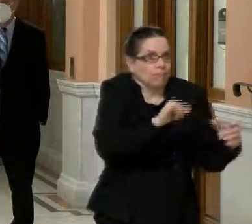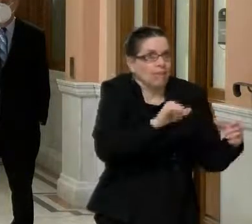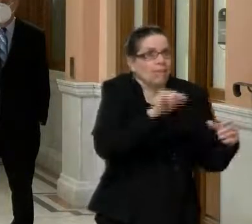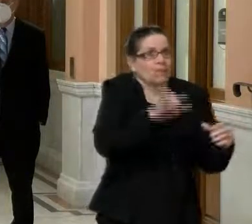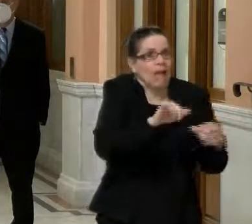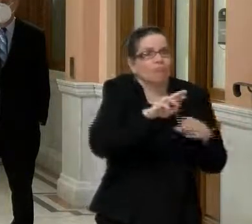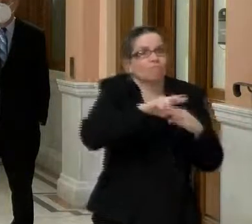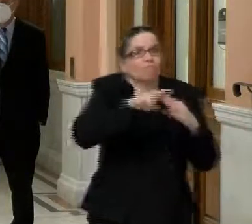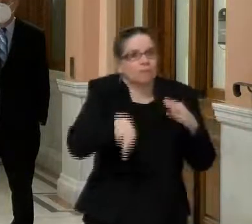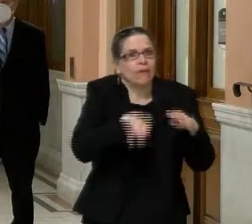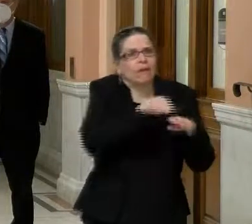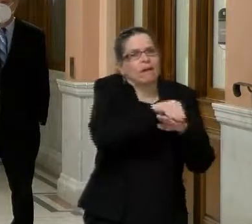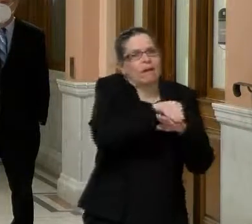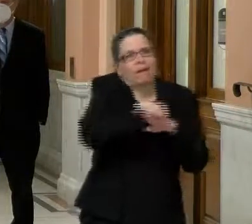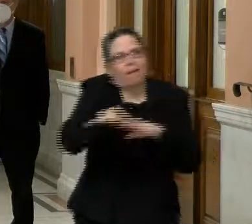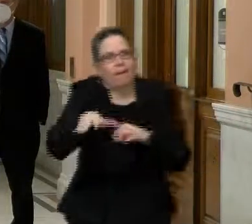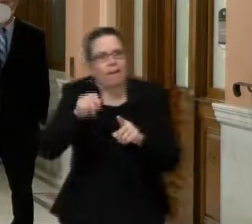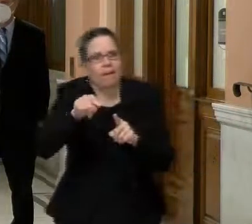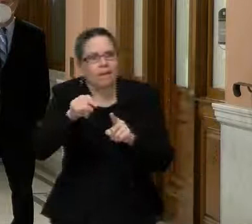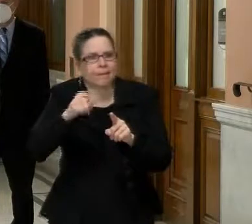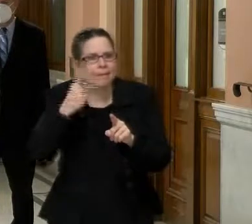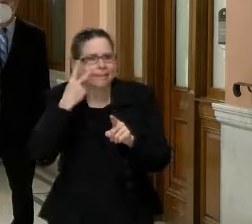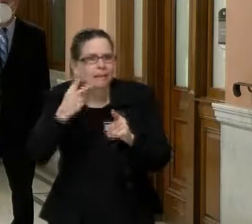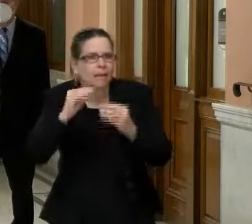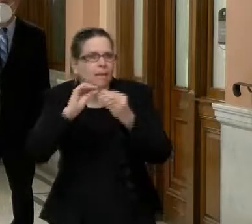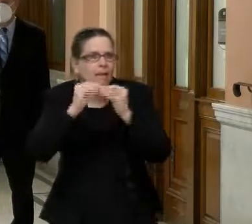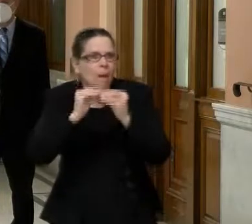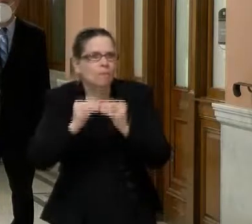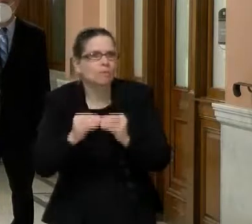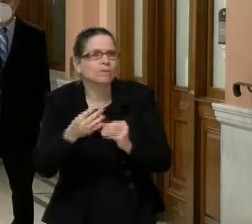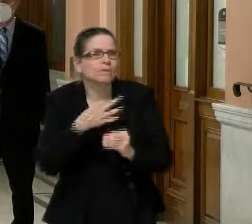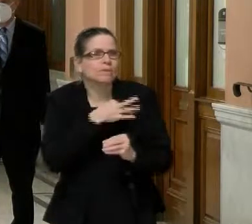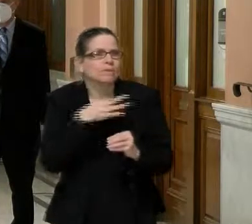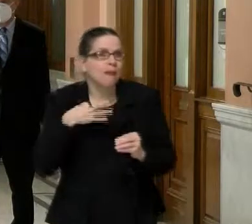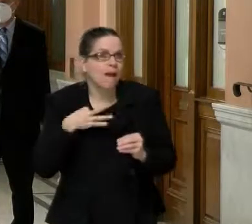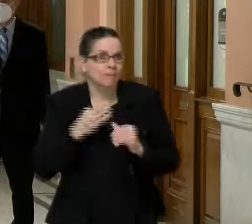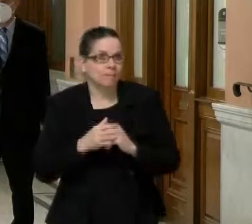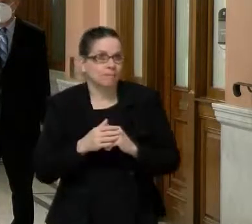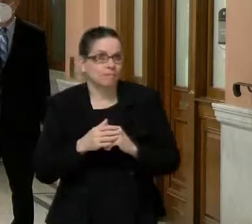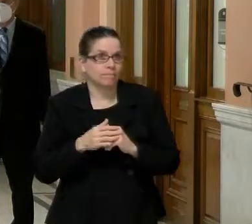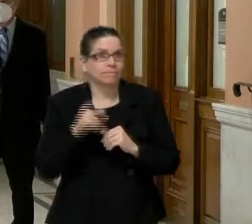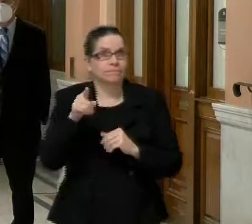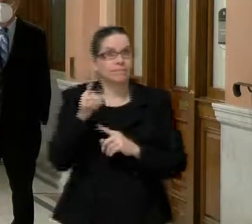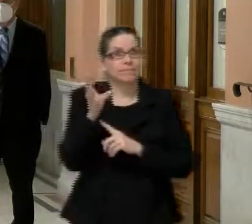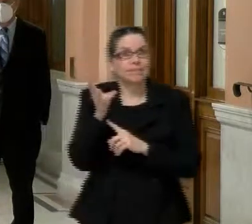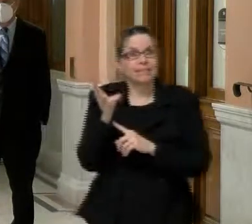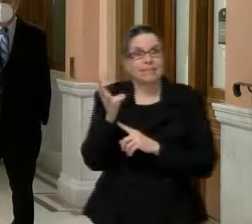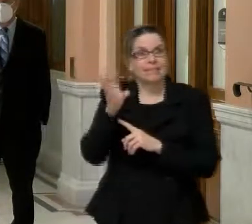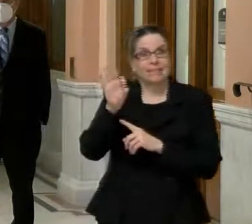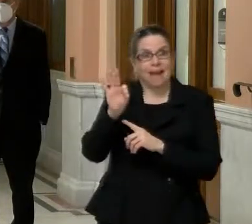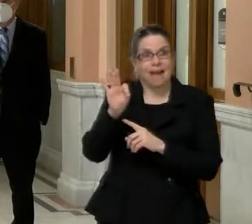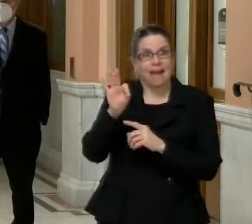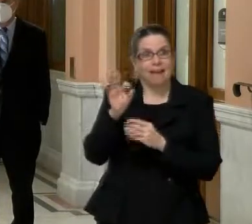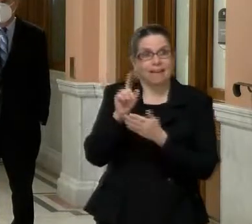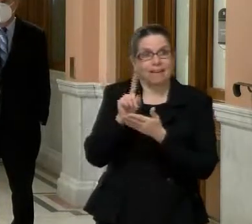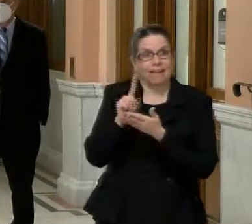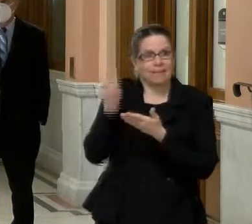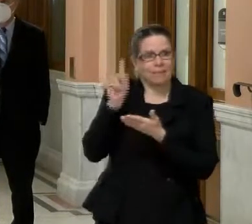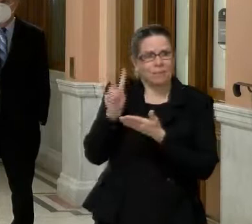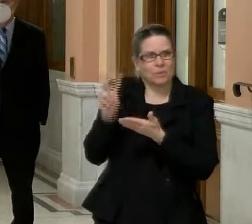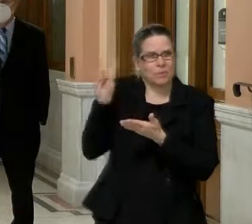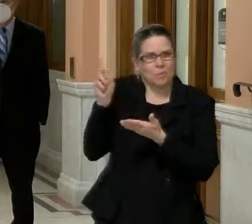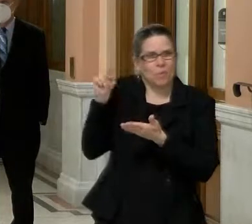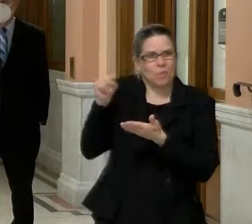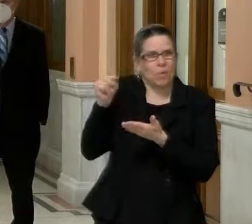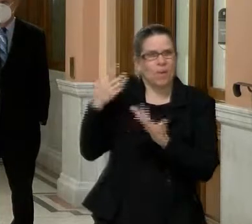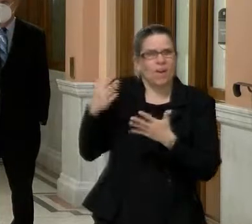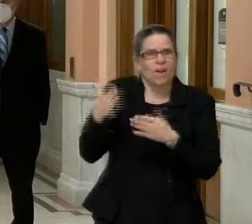heard the number on the healthcare workers, it was 69. Uh, the last number of weeks we've been in double digits. So